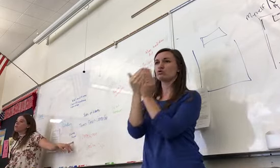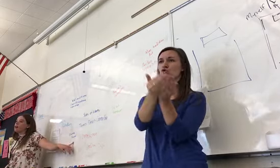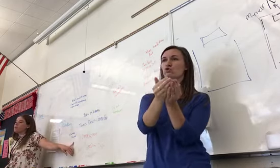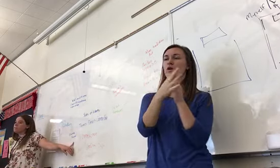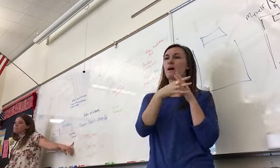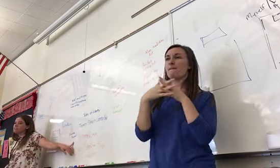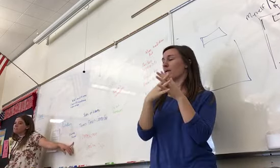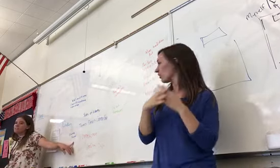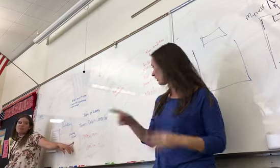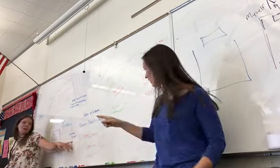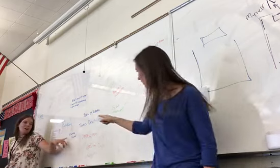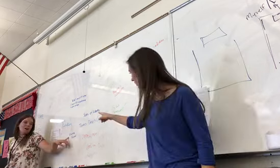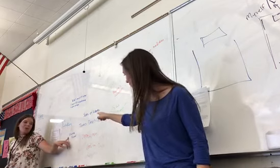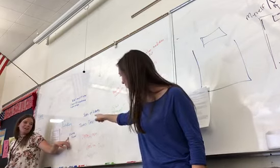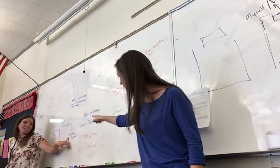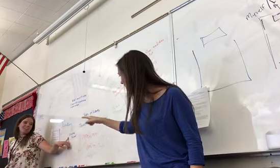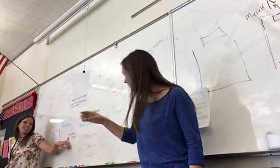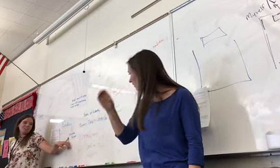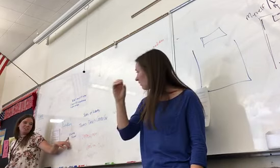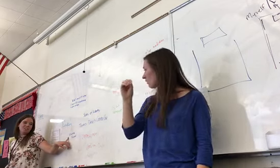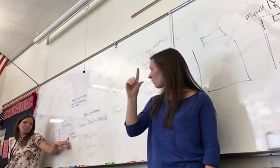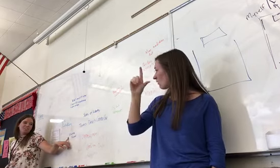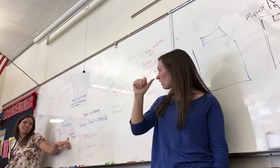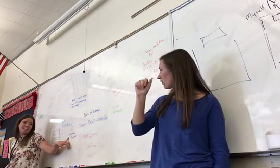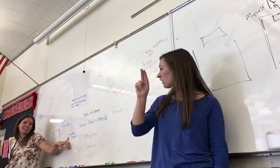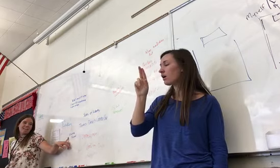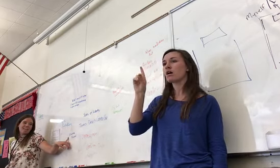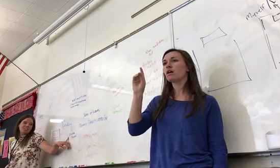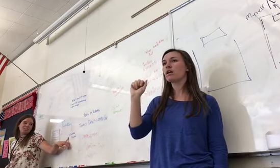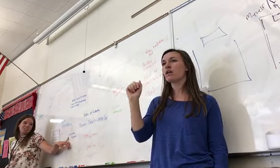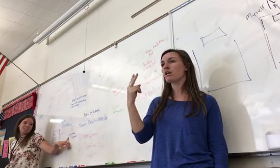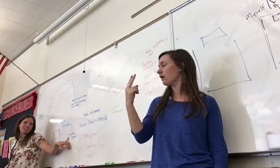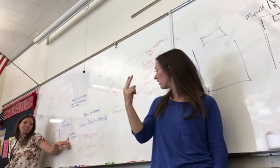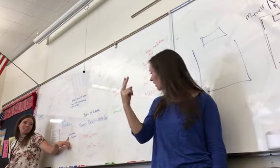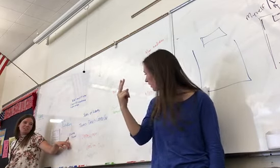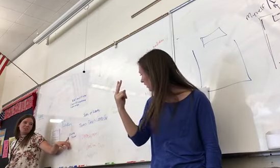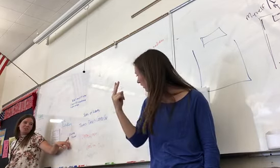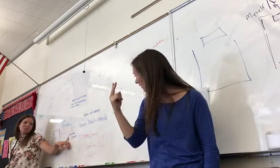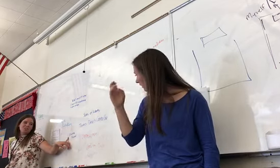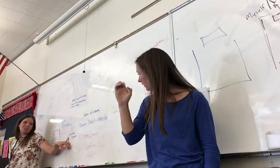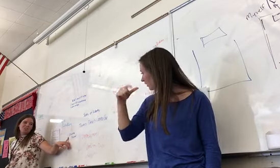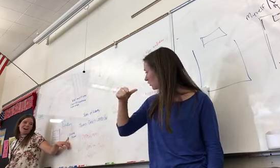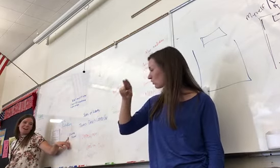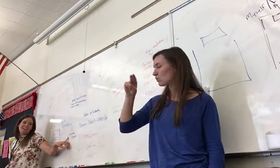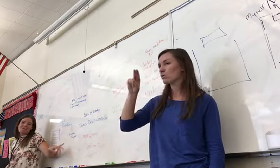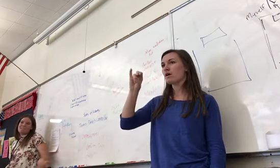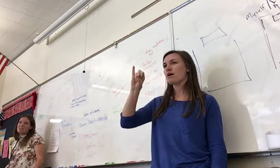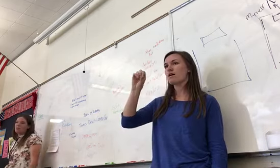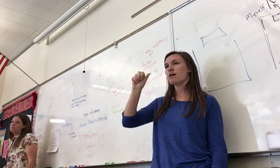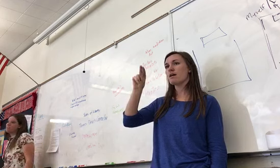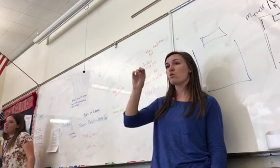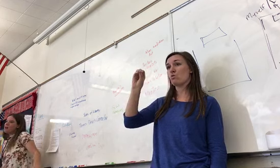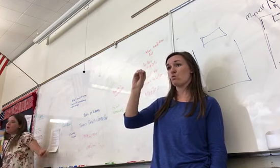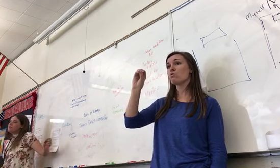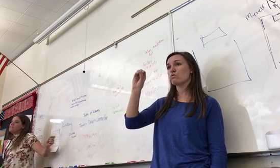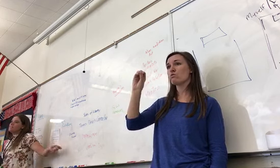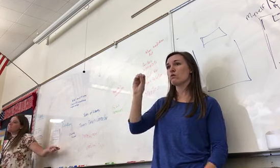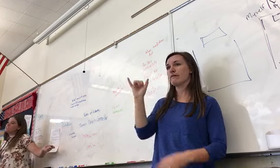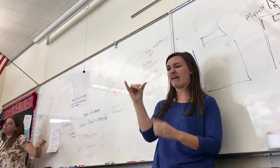Equiano. O-L-A-U-D-A-H-E-Q-U-I-A-N-O. He is going to